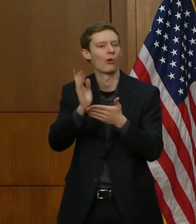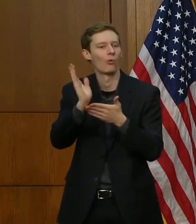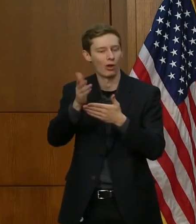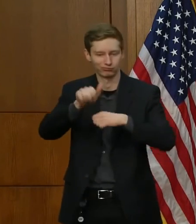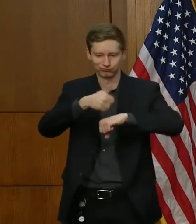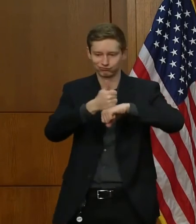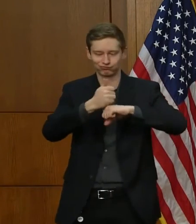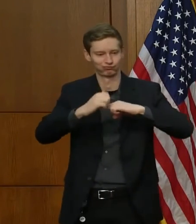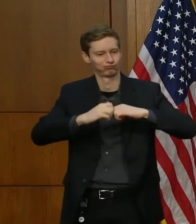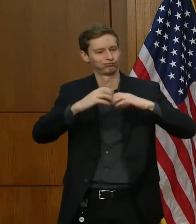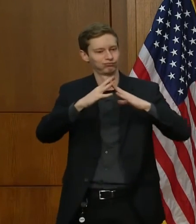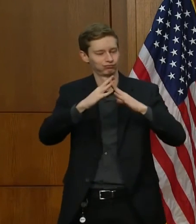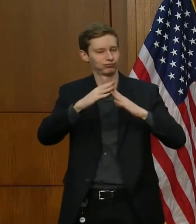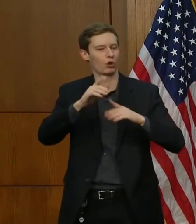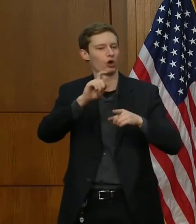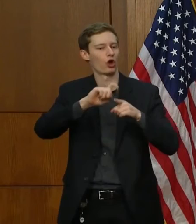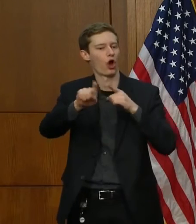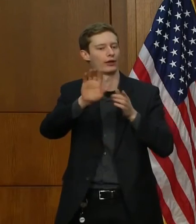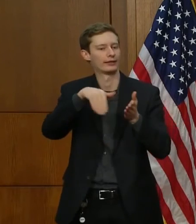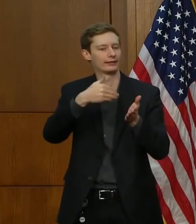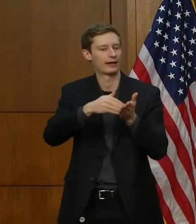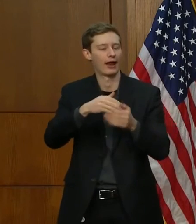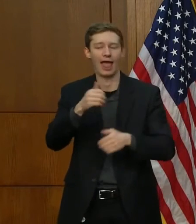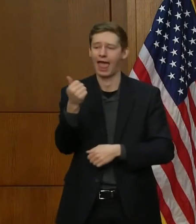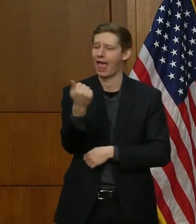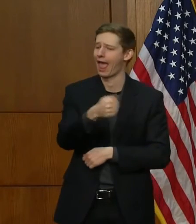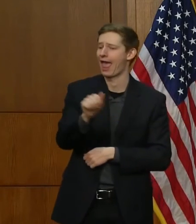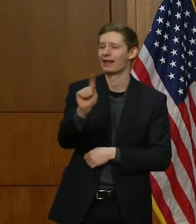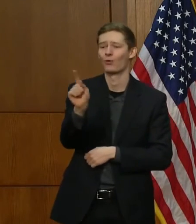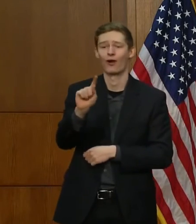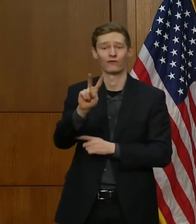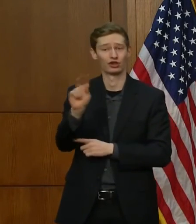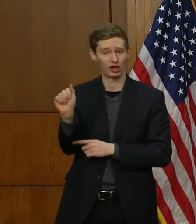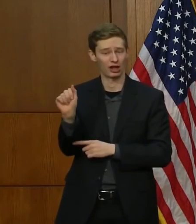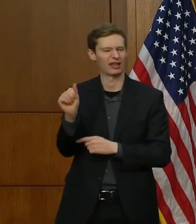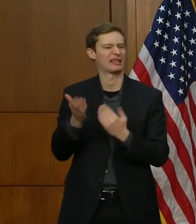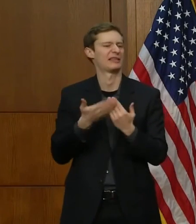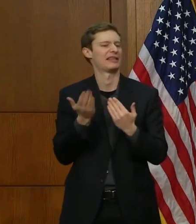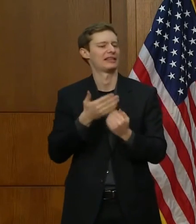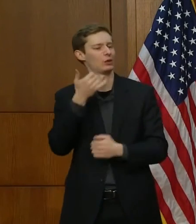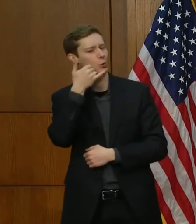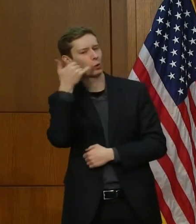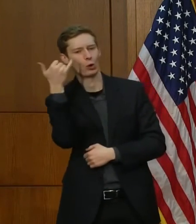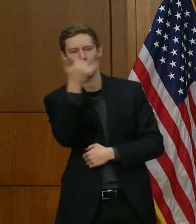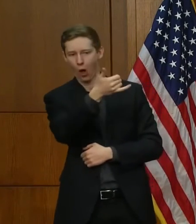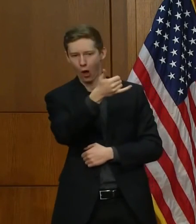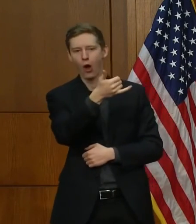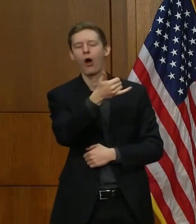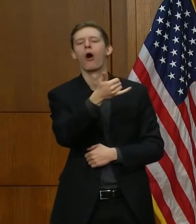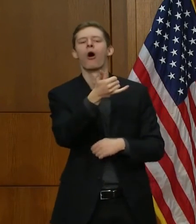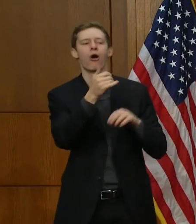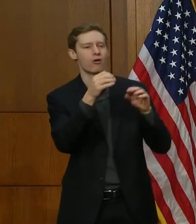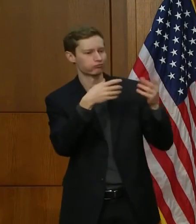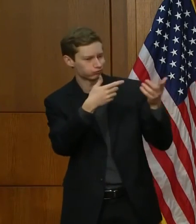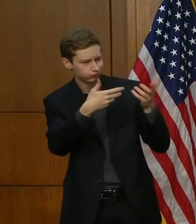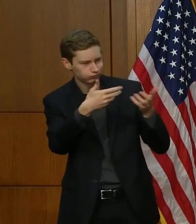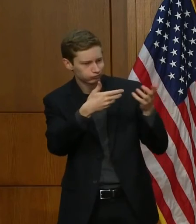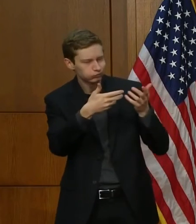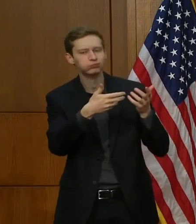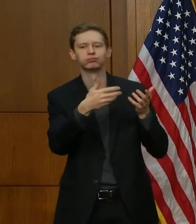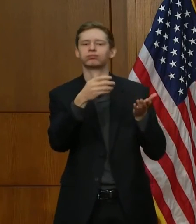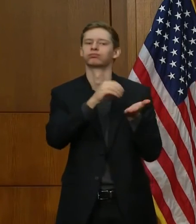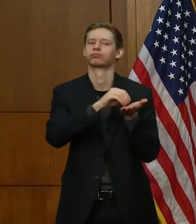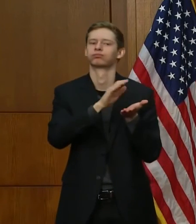Virginia, you'll be able to call this call center to get information and pre-register if you're eligible for vaccination.